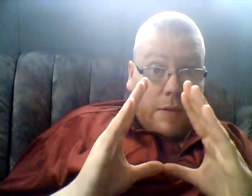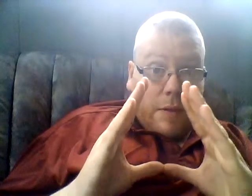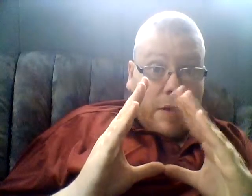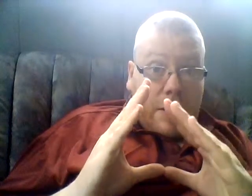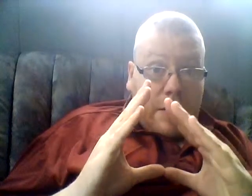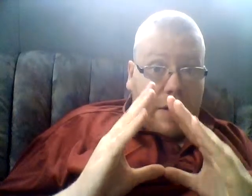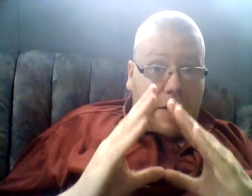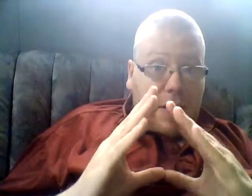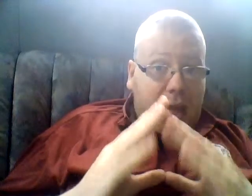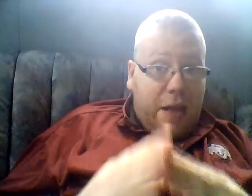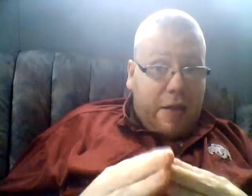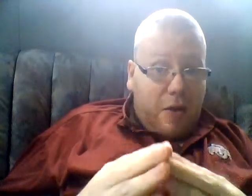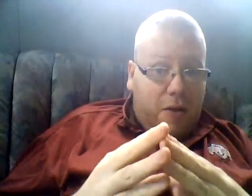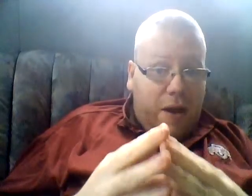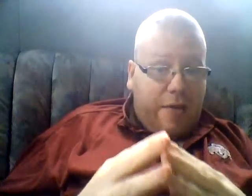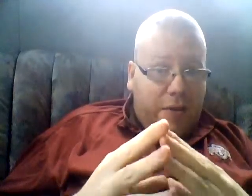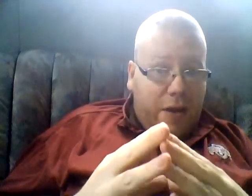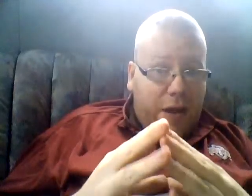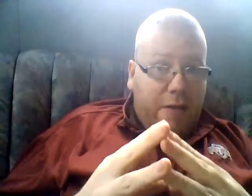Because, eh, your wife, your kids.